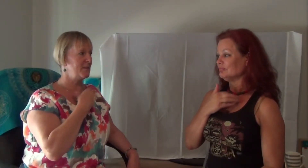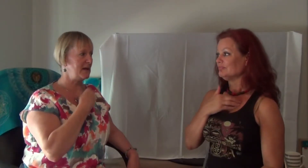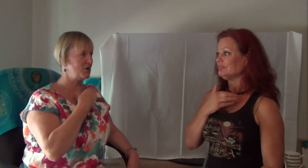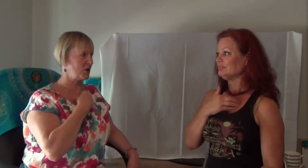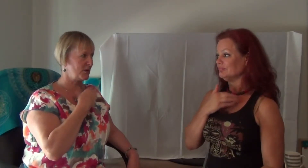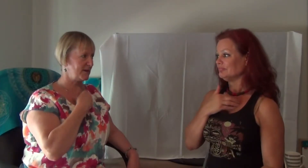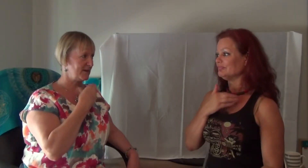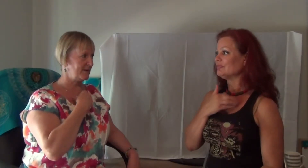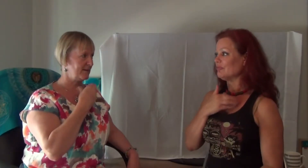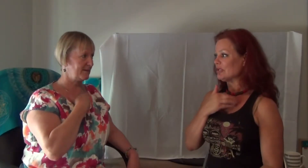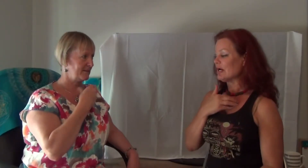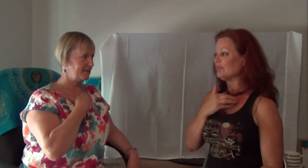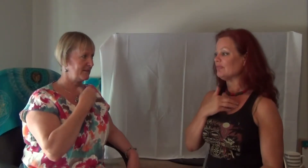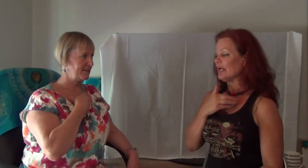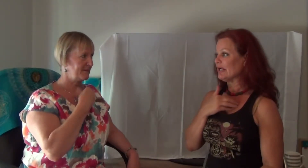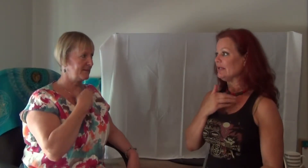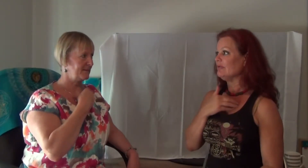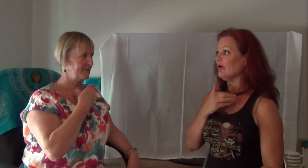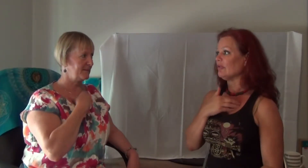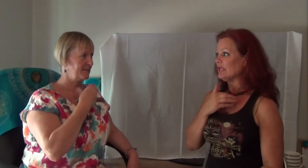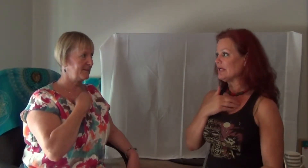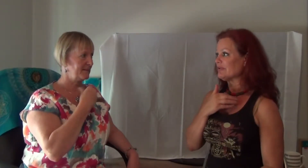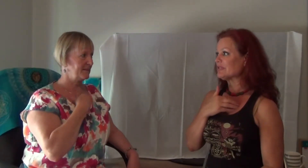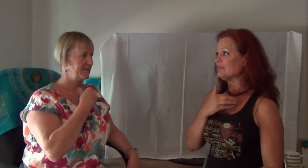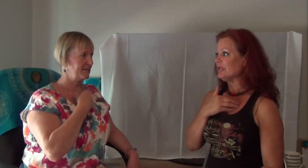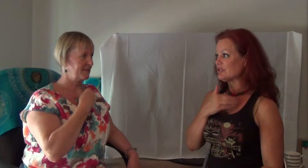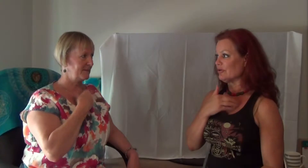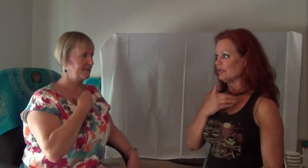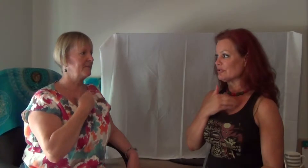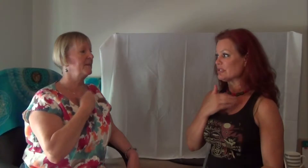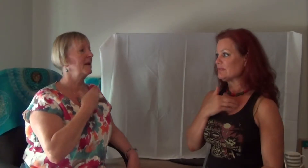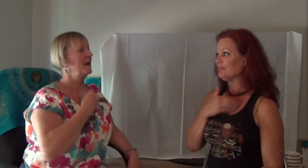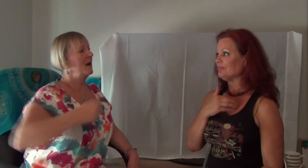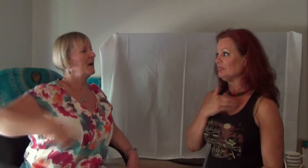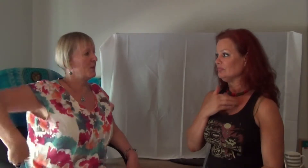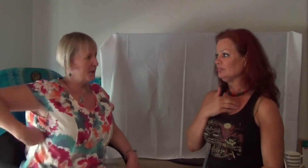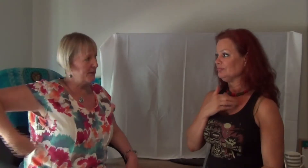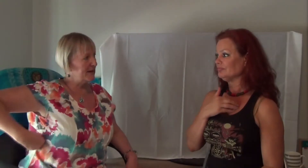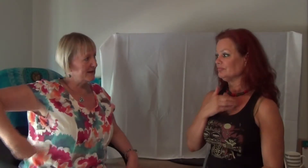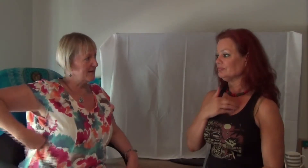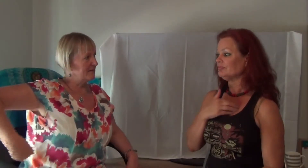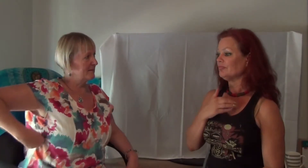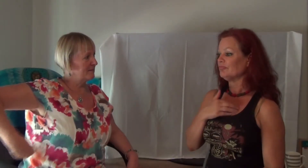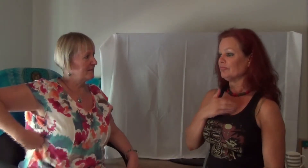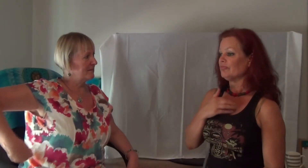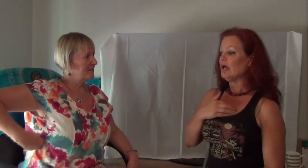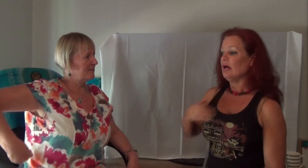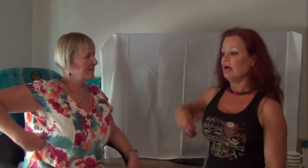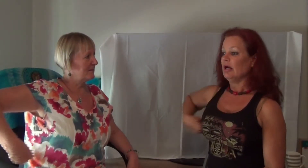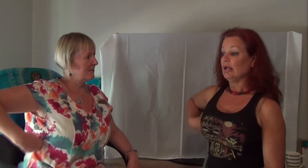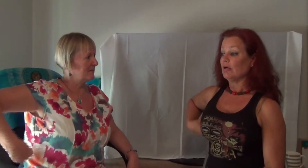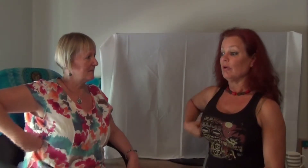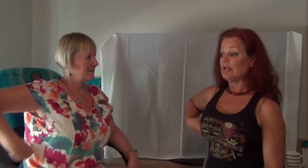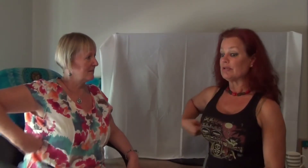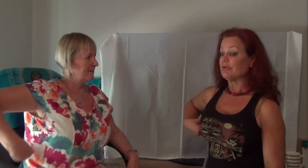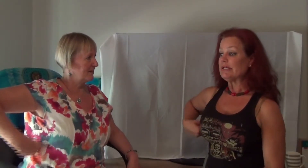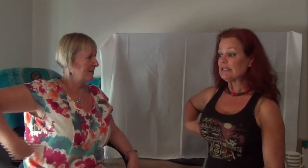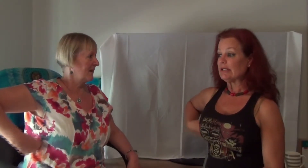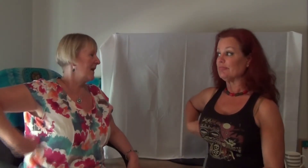the mid shoulders. From the top of my head all the way down to the mid shoulders. And I want to release it. And I want to release it.